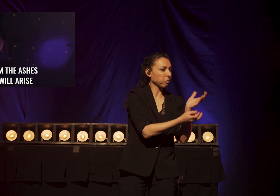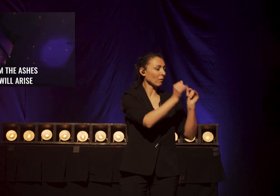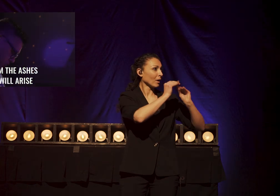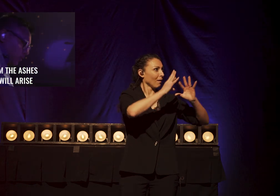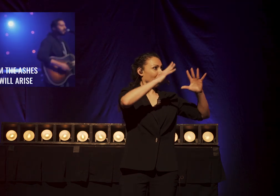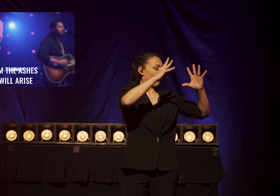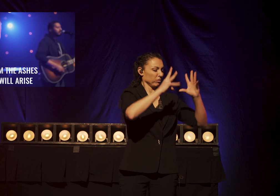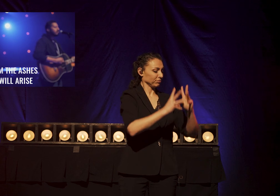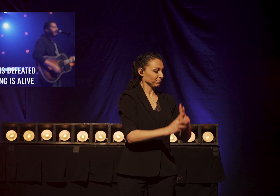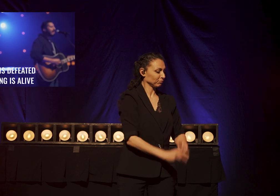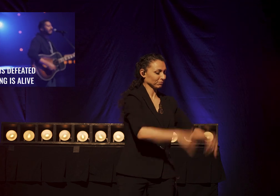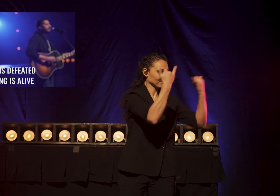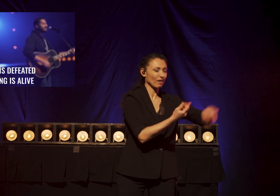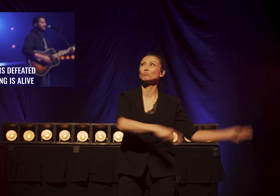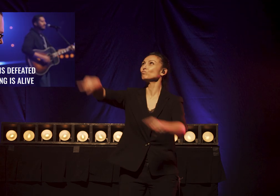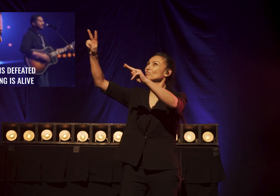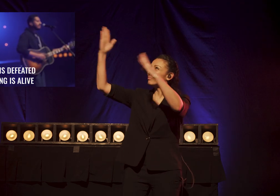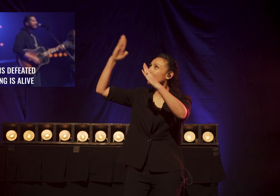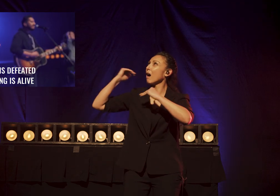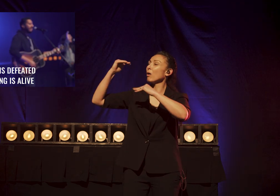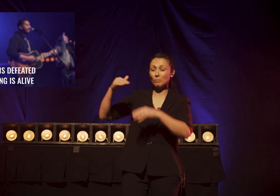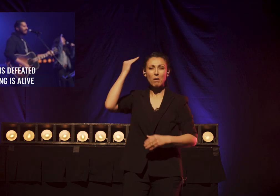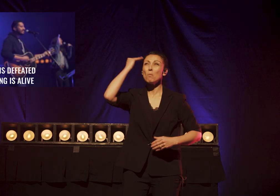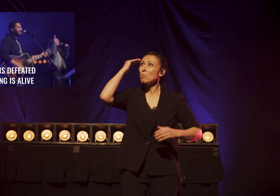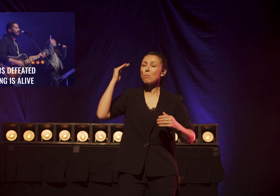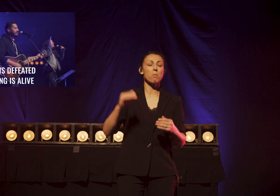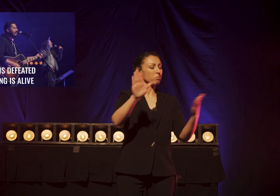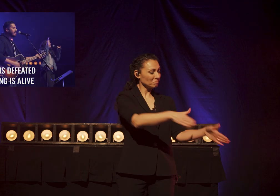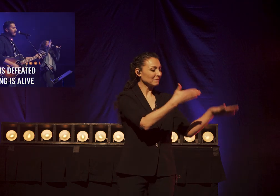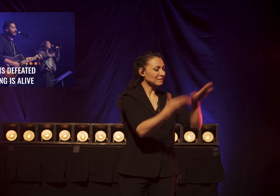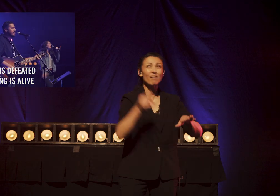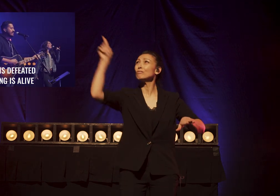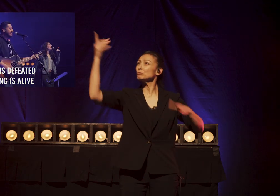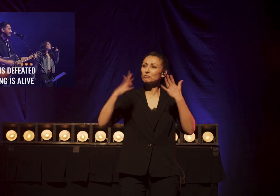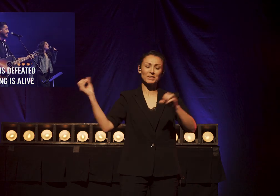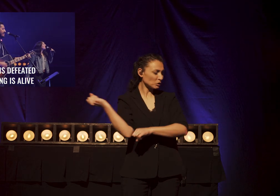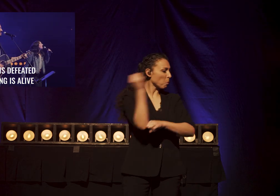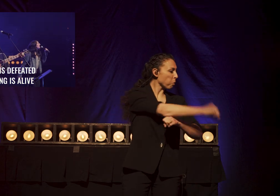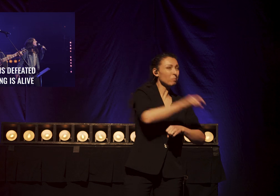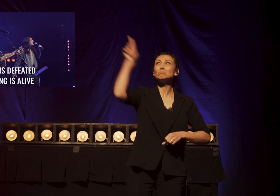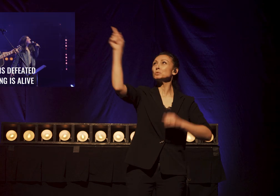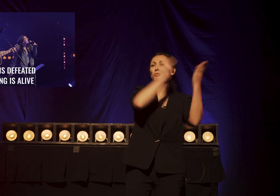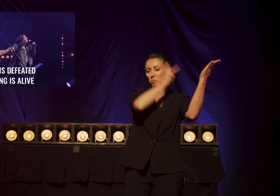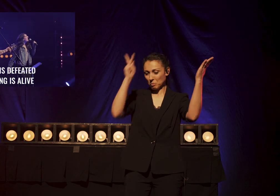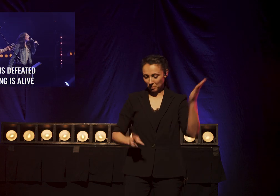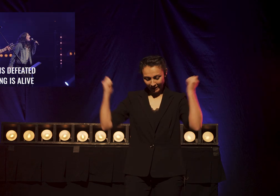hope will arise. Death is defeated, the King is alive.